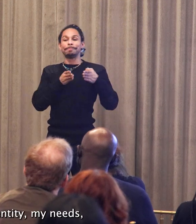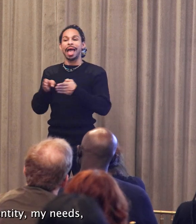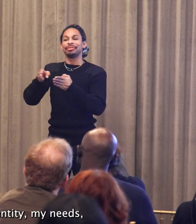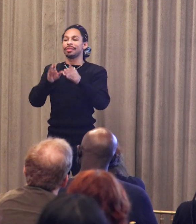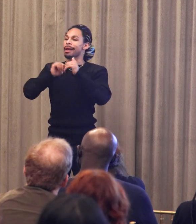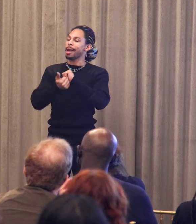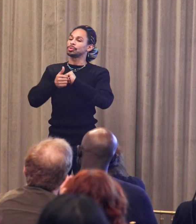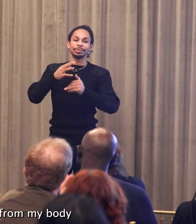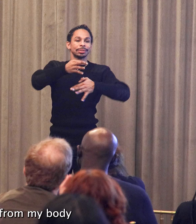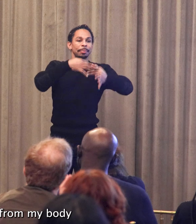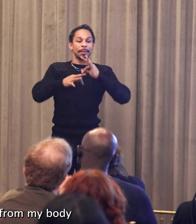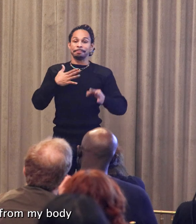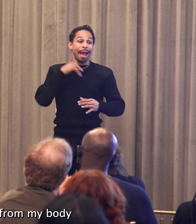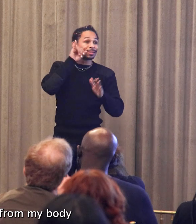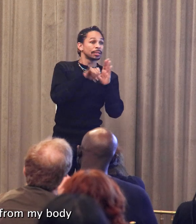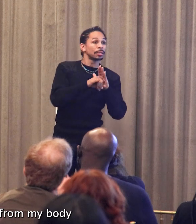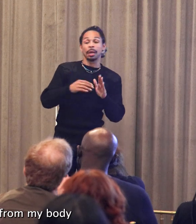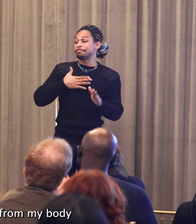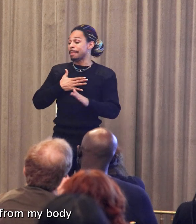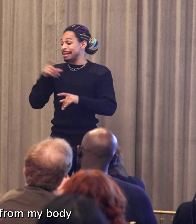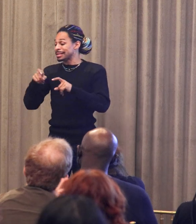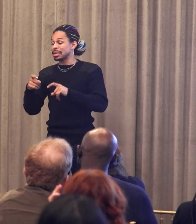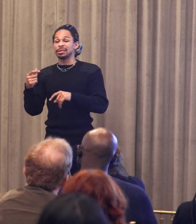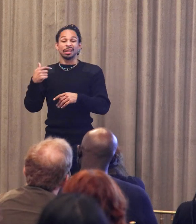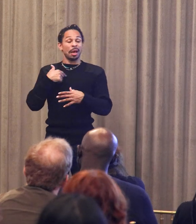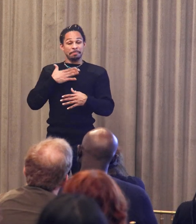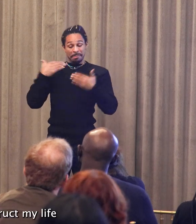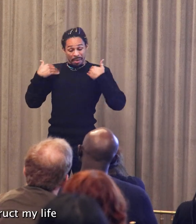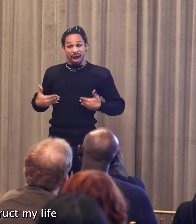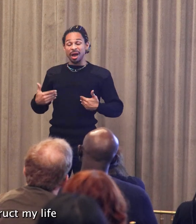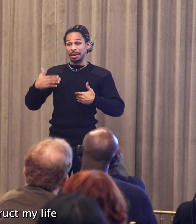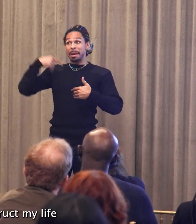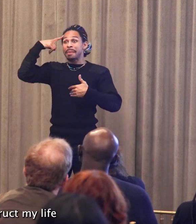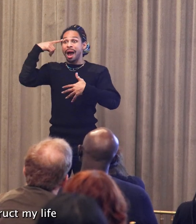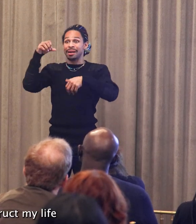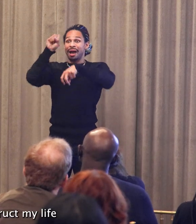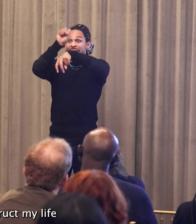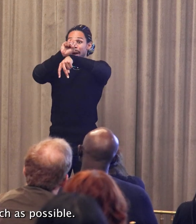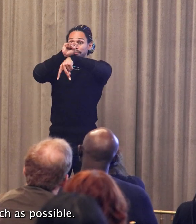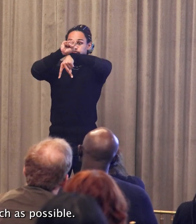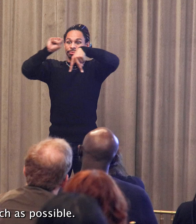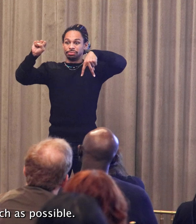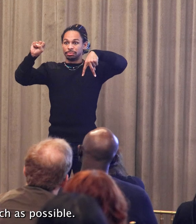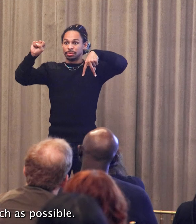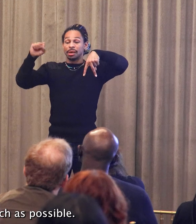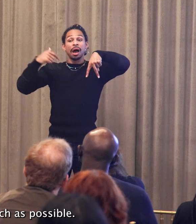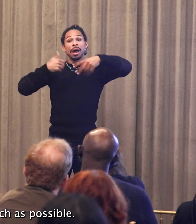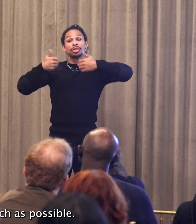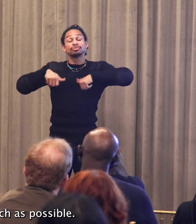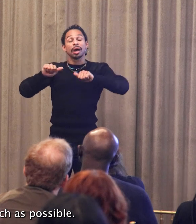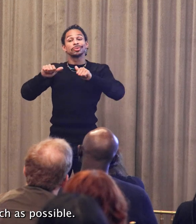my needs, and disassociate from my body, to try to construct my life to look like,